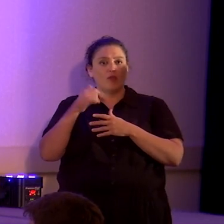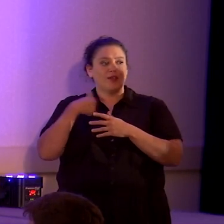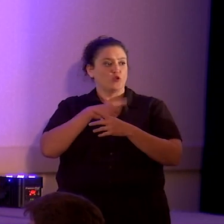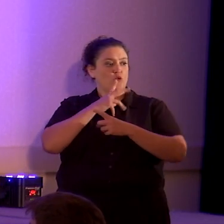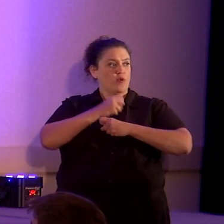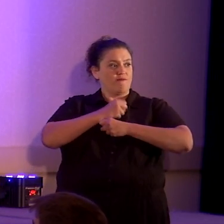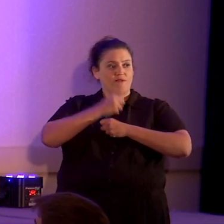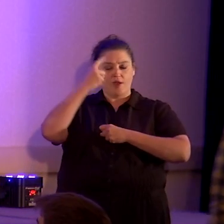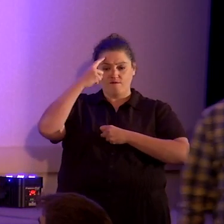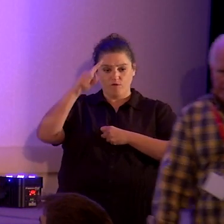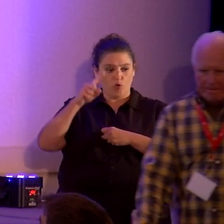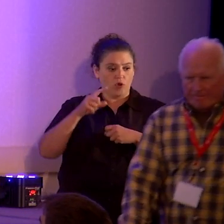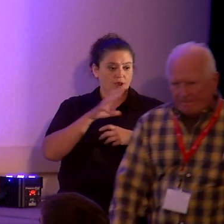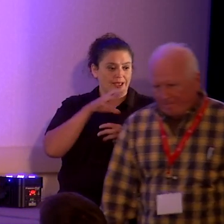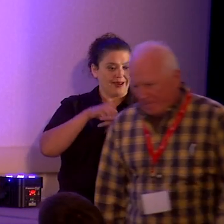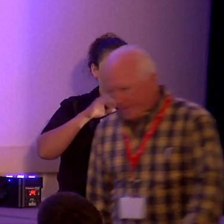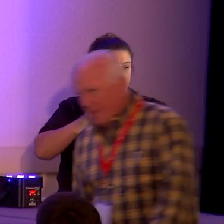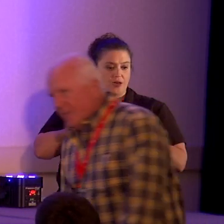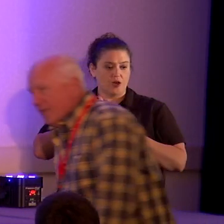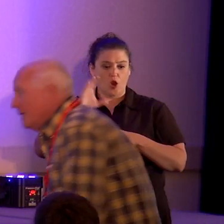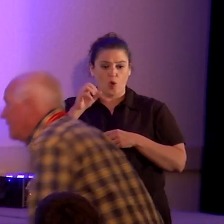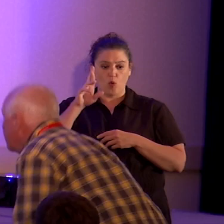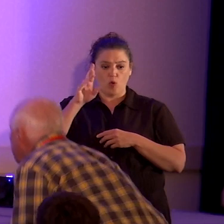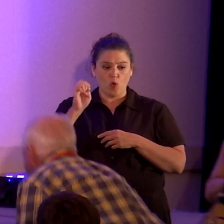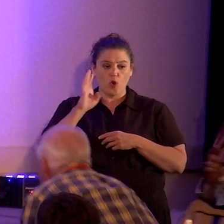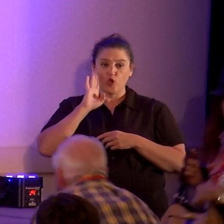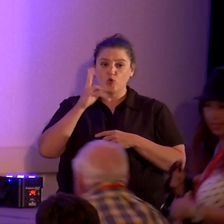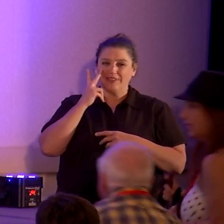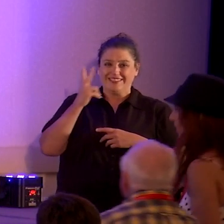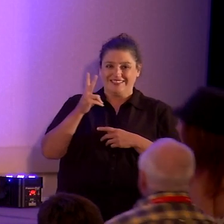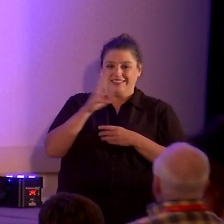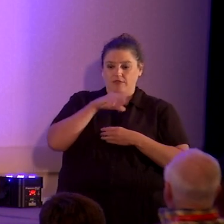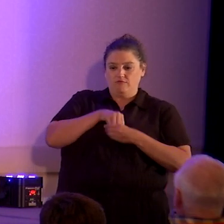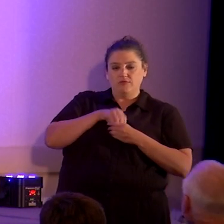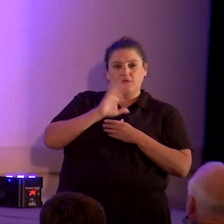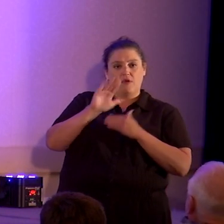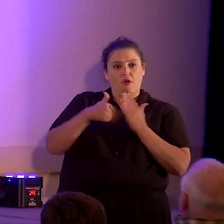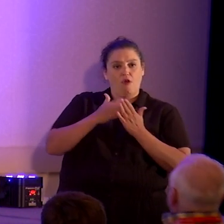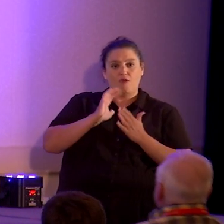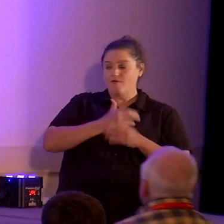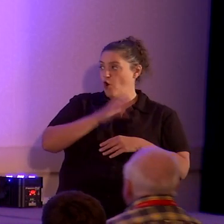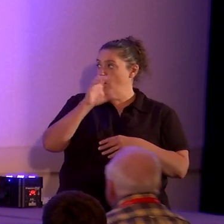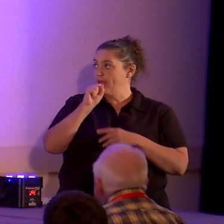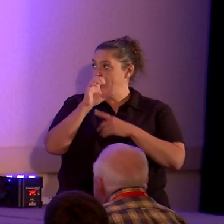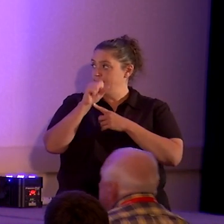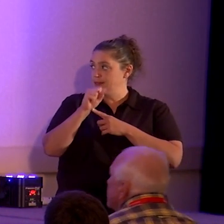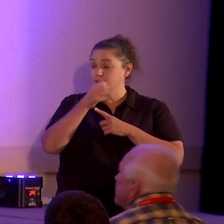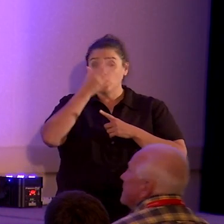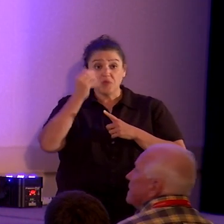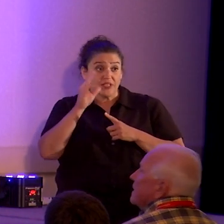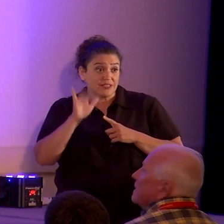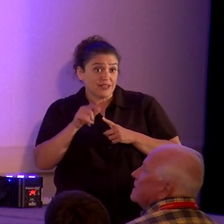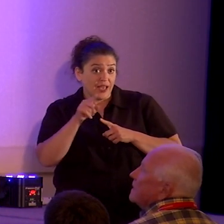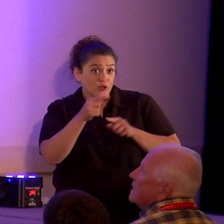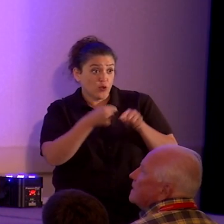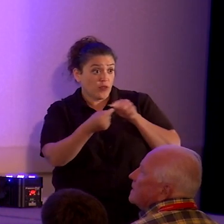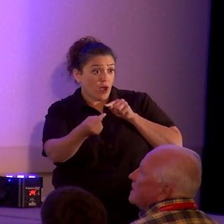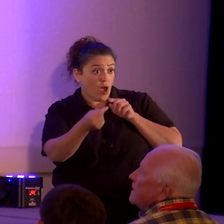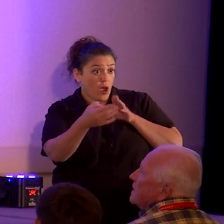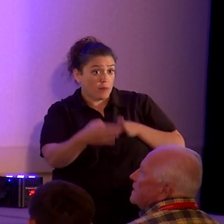for and is at the core. You'll see it at the core of every case that we bring because that is what the opposition